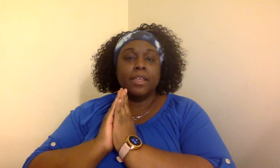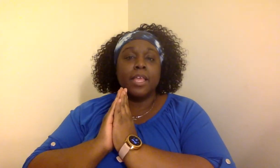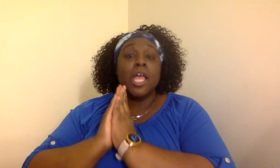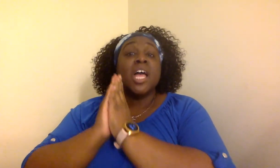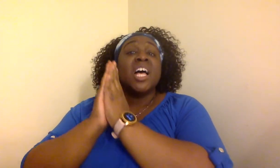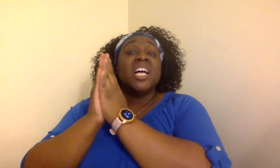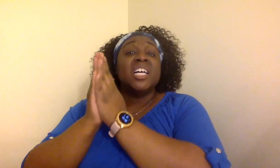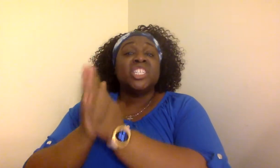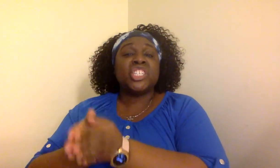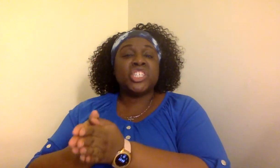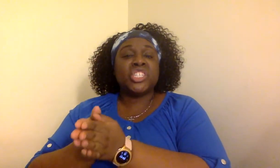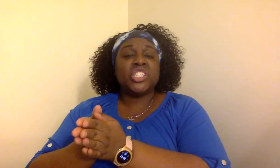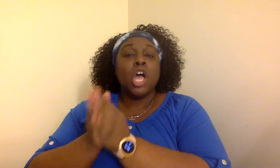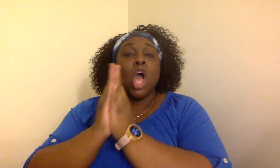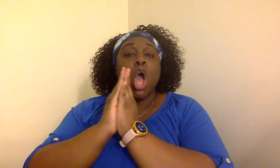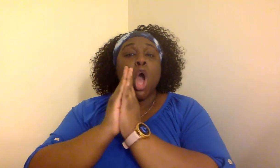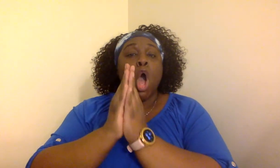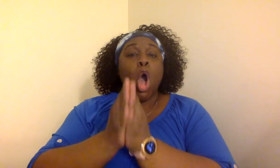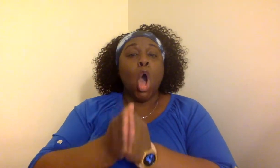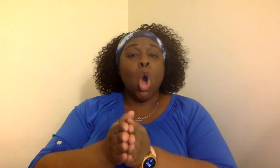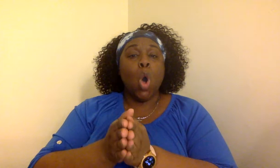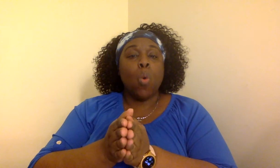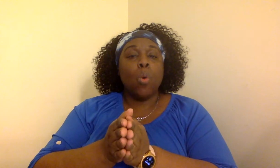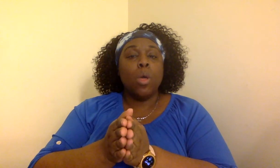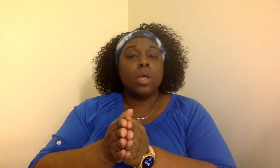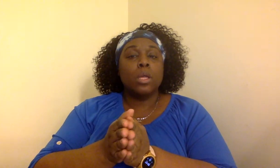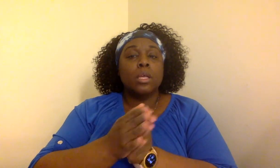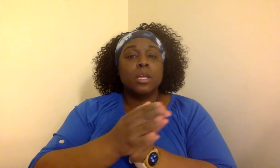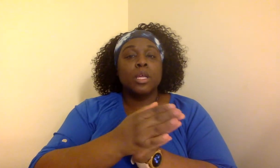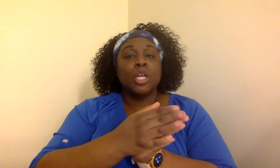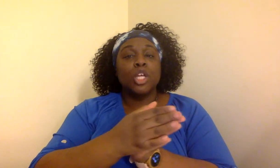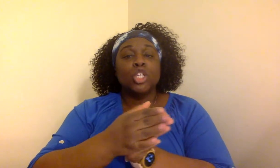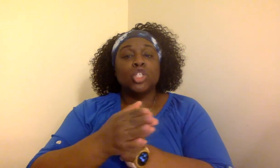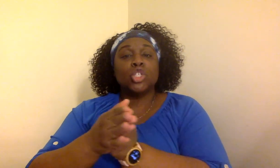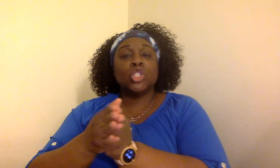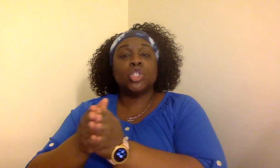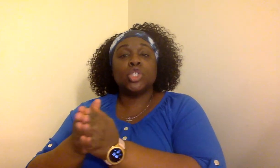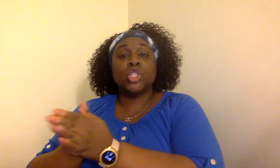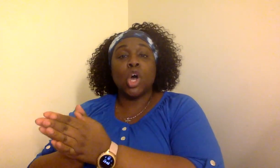S, O, so.